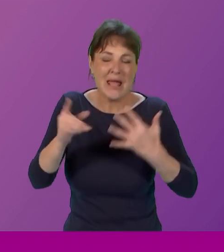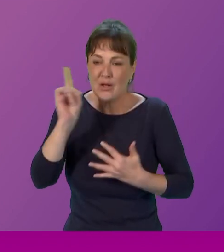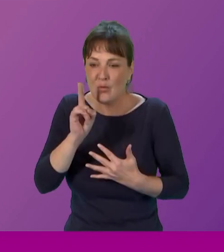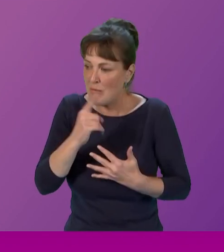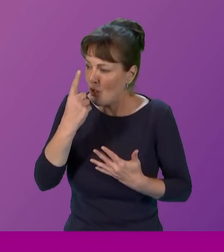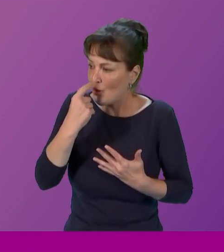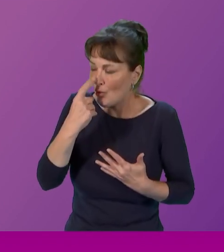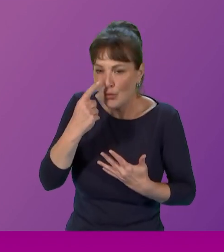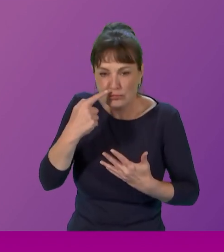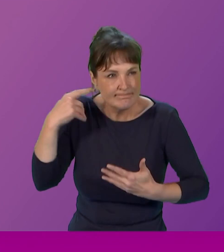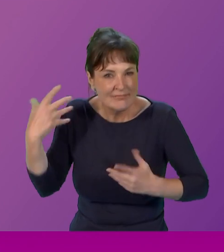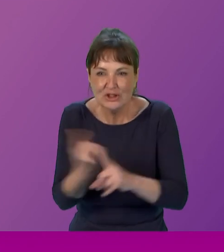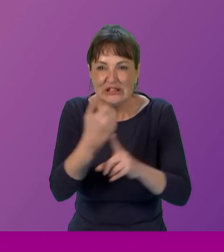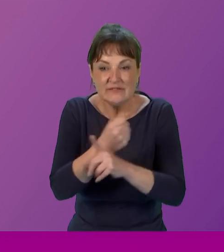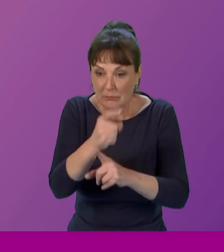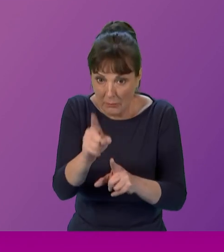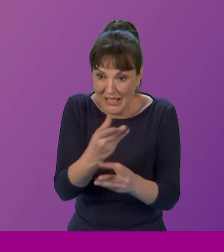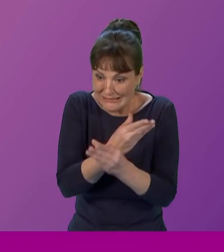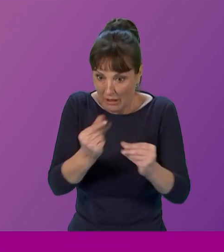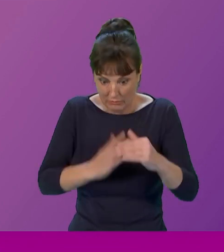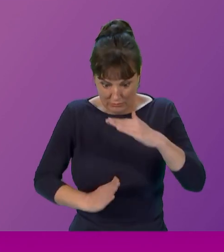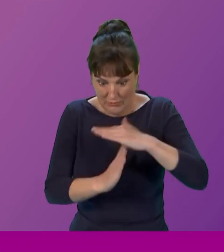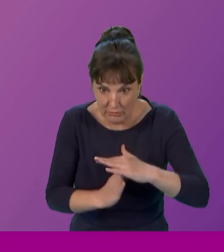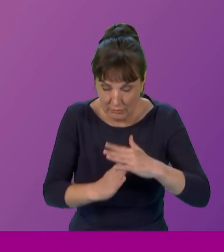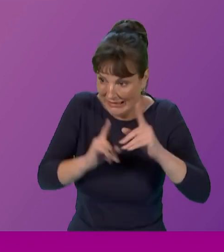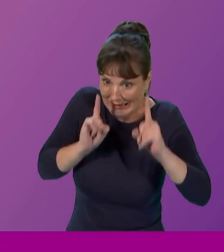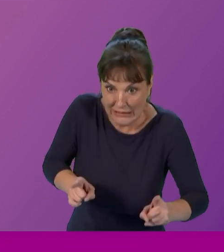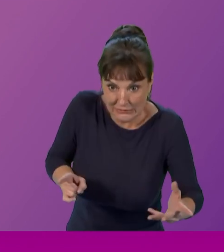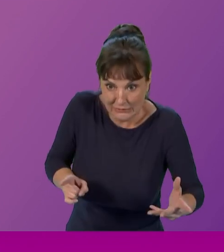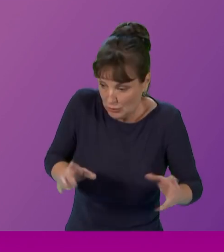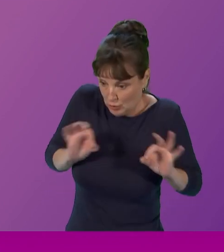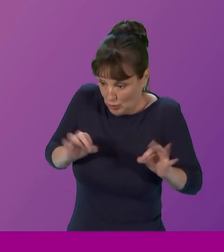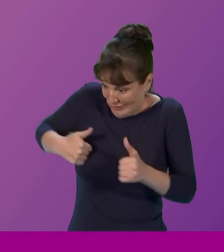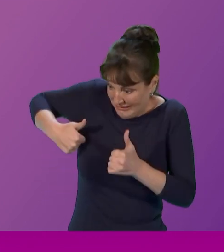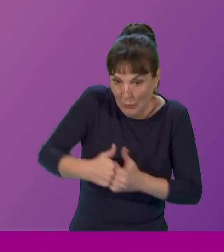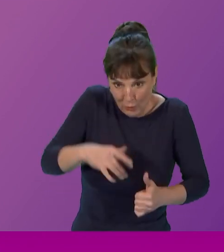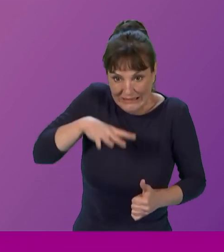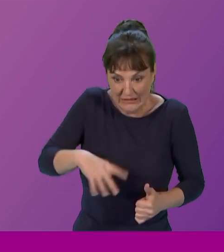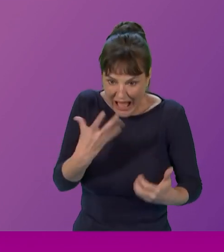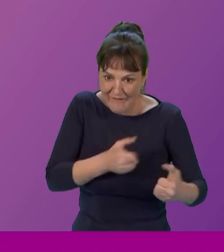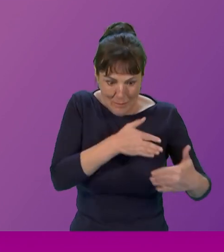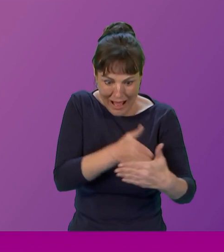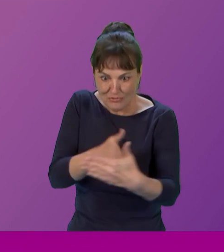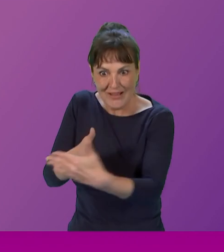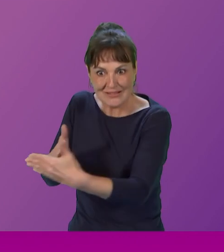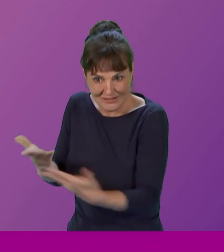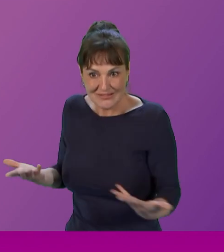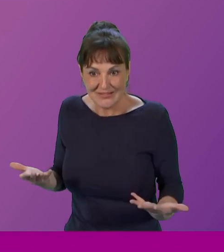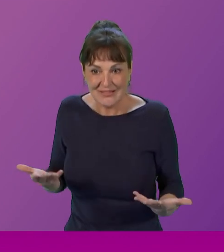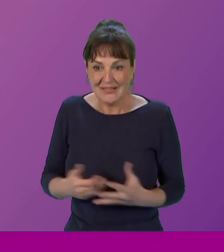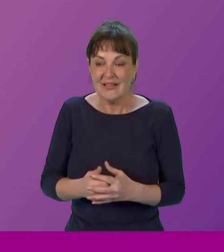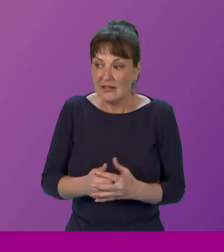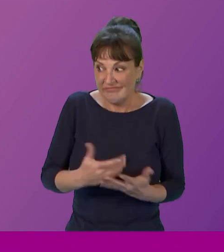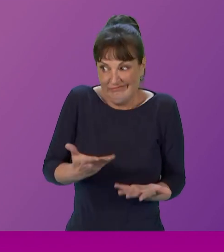can't do it. We don't get the help that, you is required basically because we have the cultural